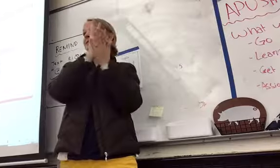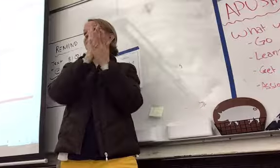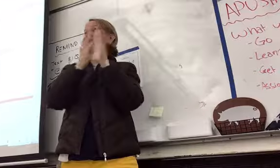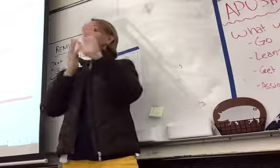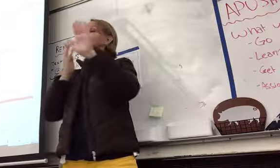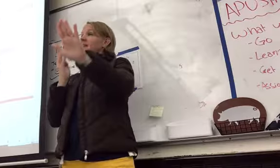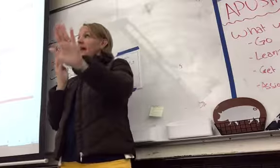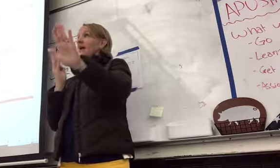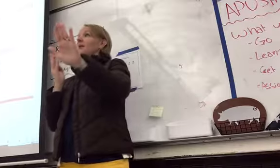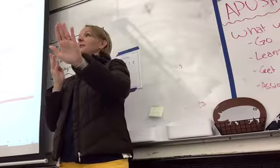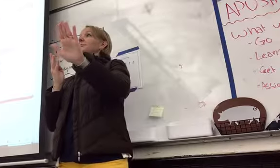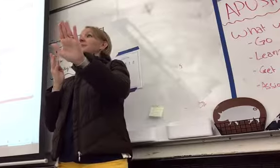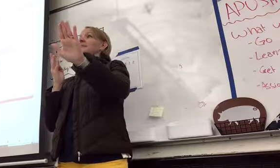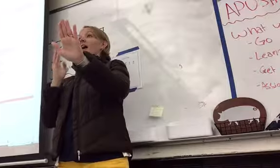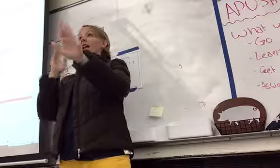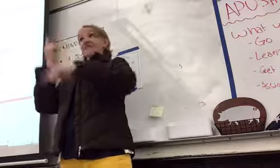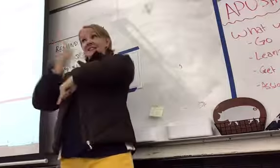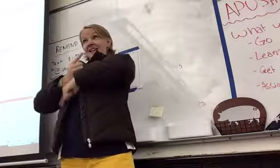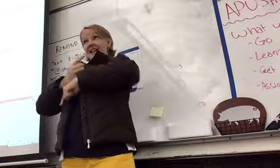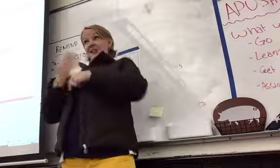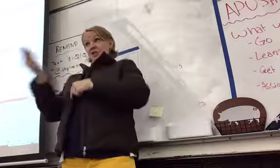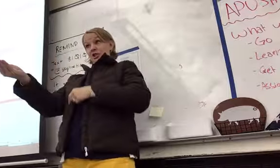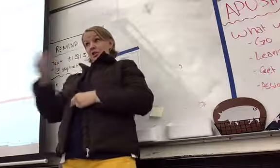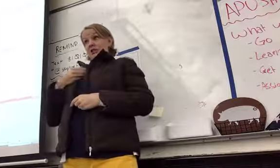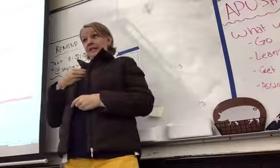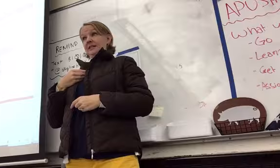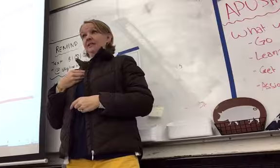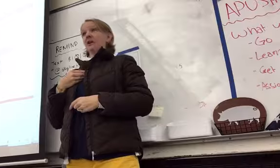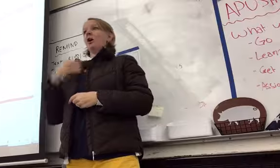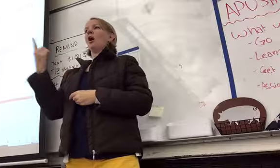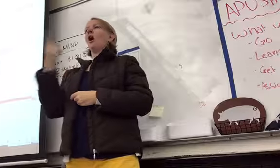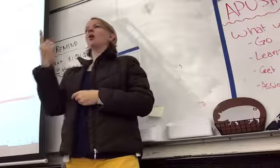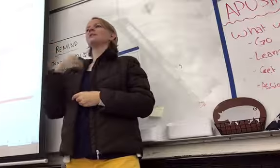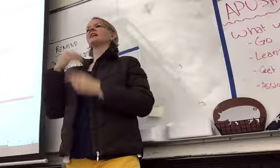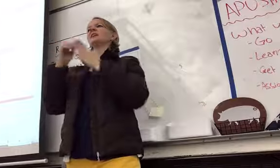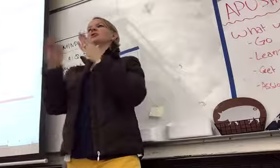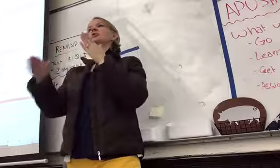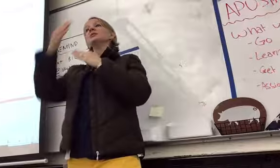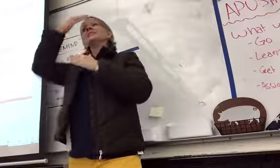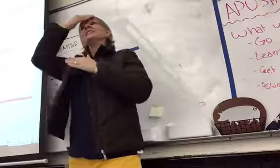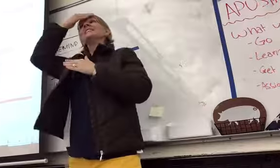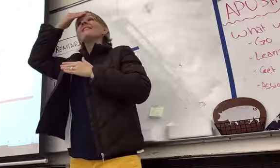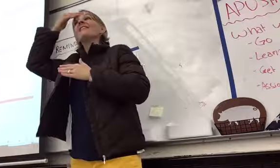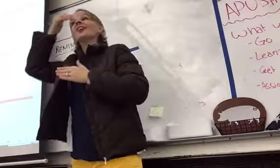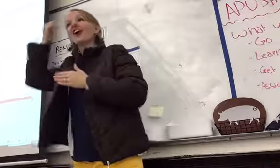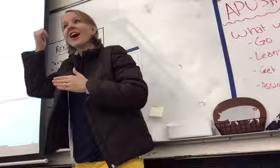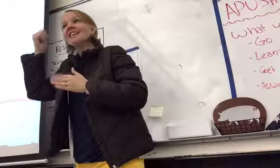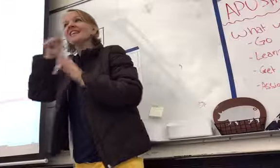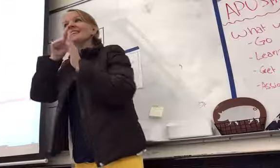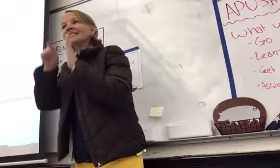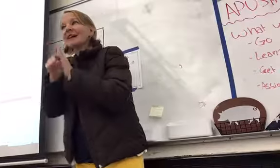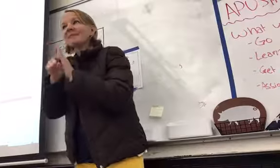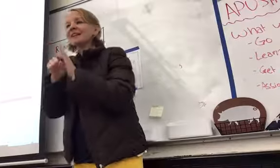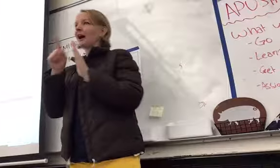Now, on turn-in day, we always have those students who forgot to do the assignment, which I'm sure is going to be none of you, right?